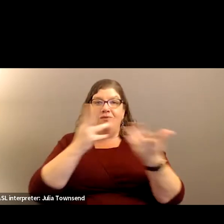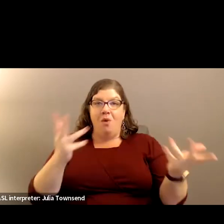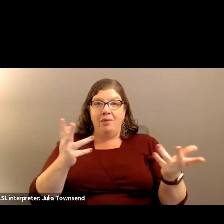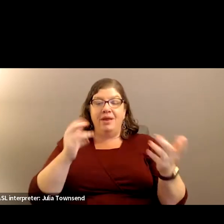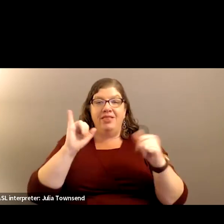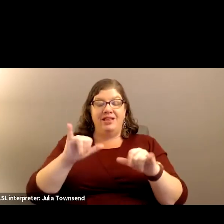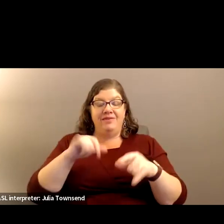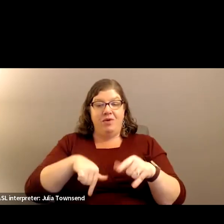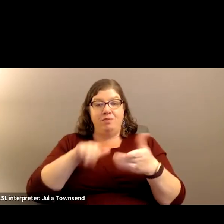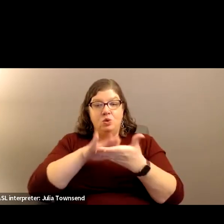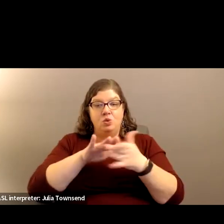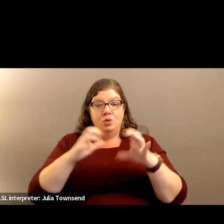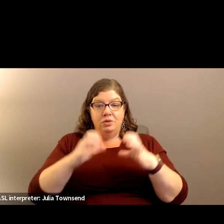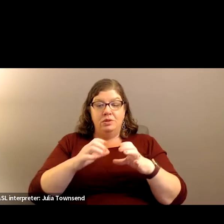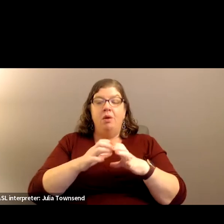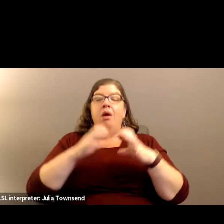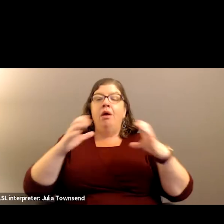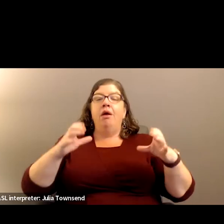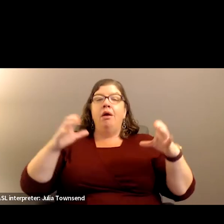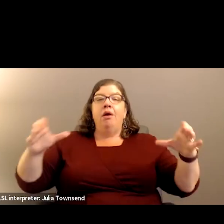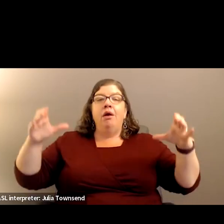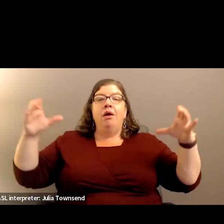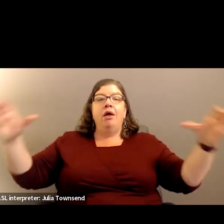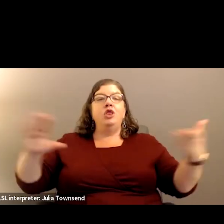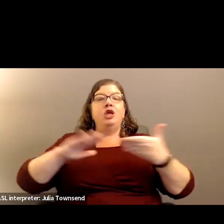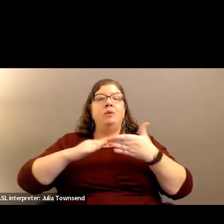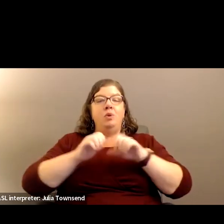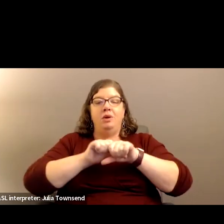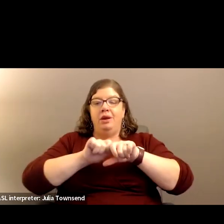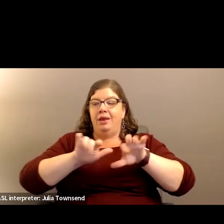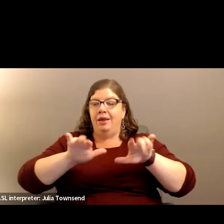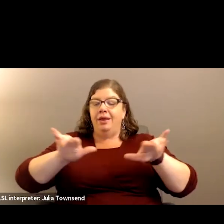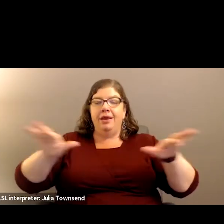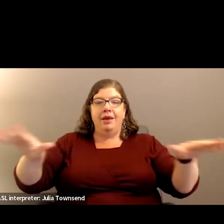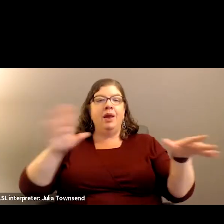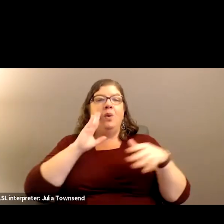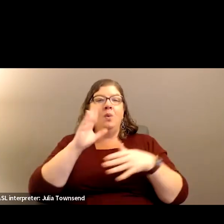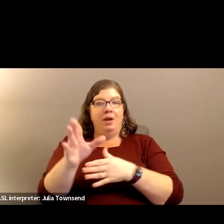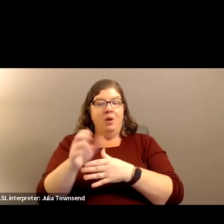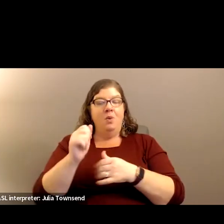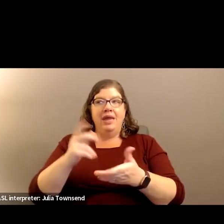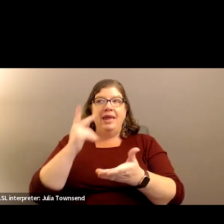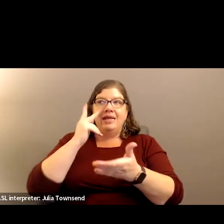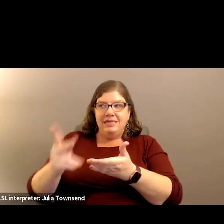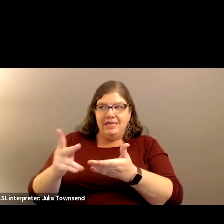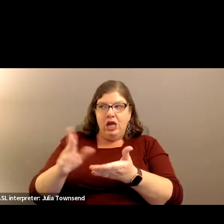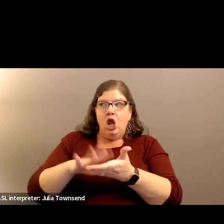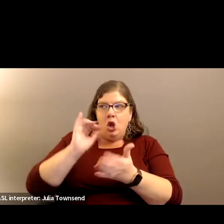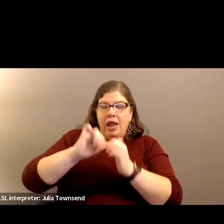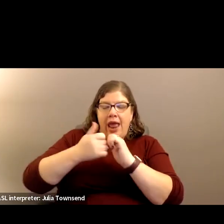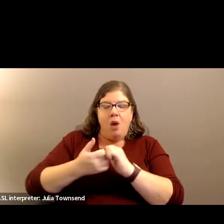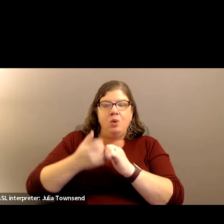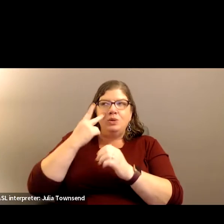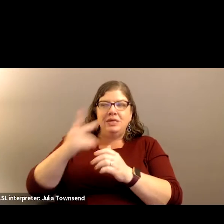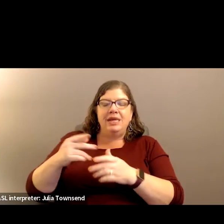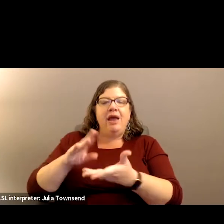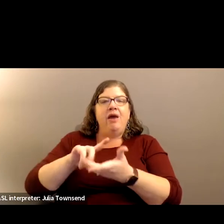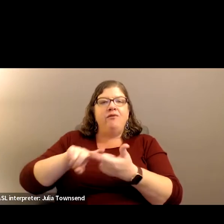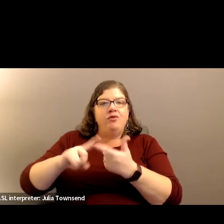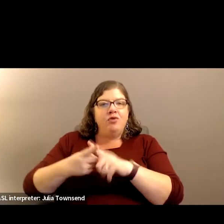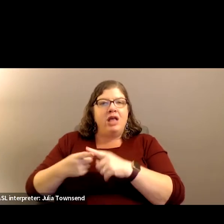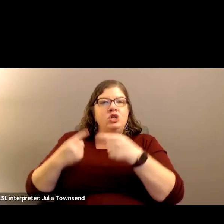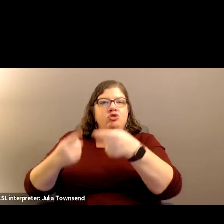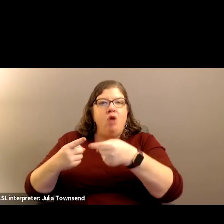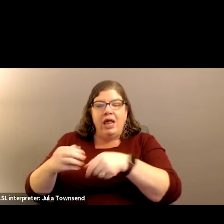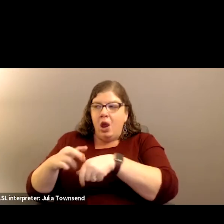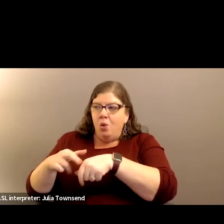ripple out into our greater community as a whole. We can learn to see when our friends are struggling and then refer them to support. We